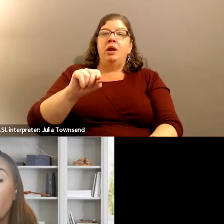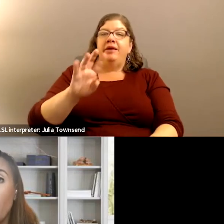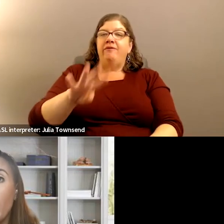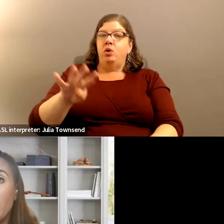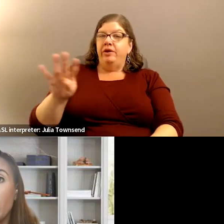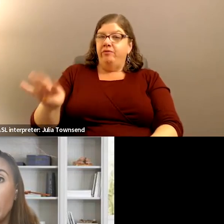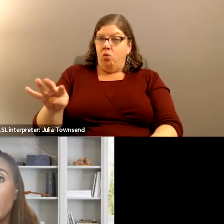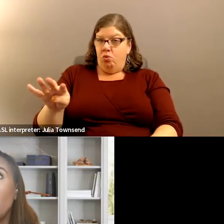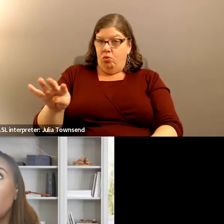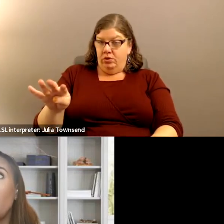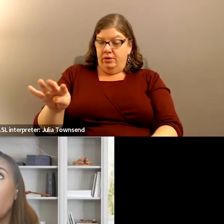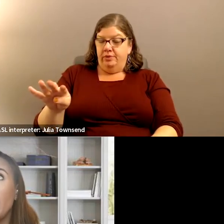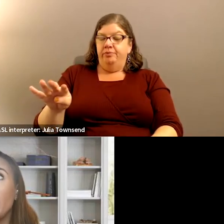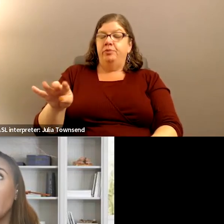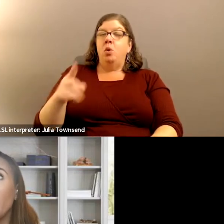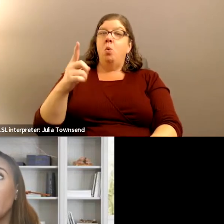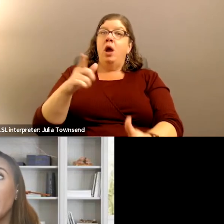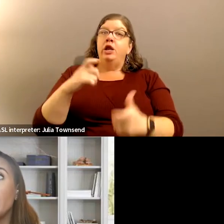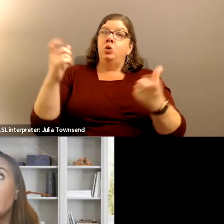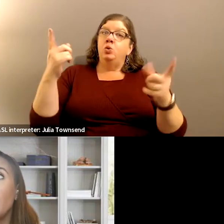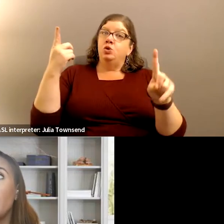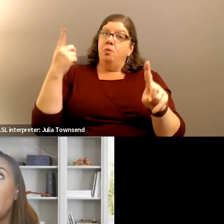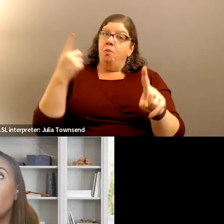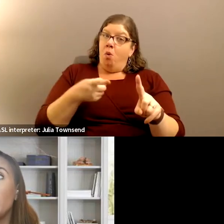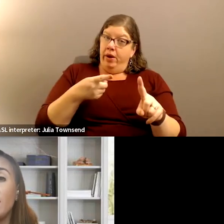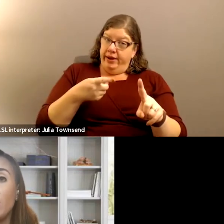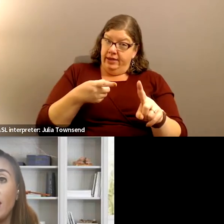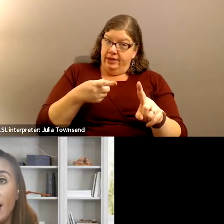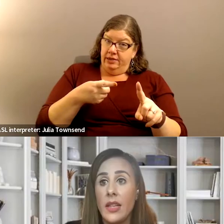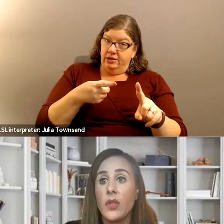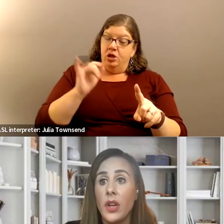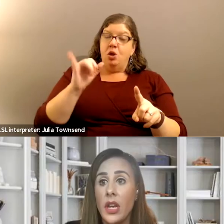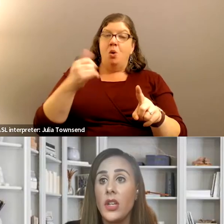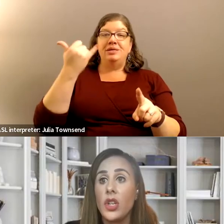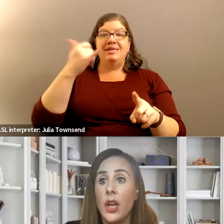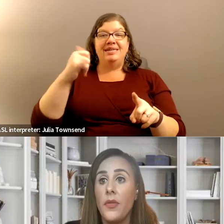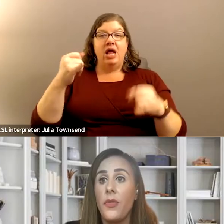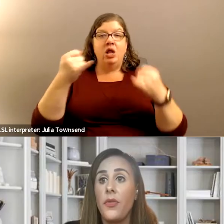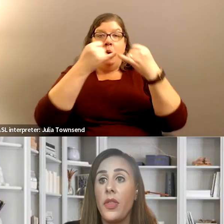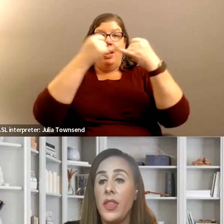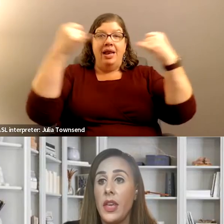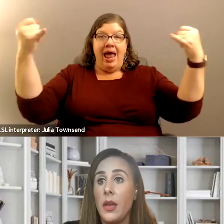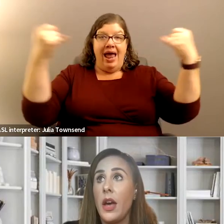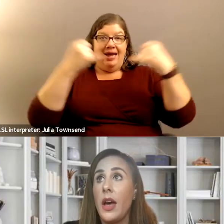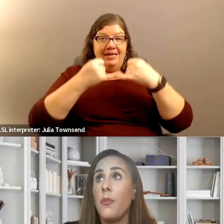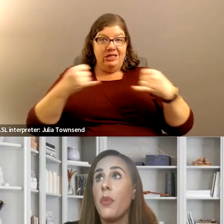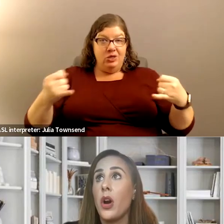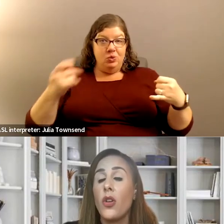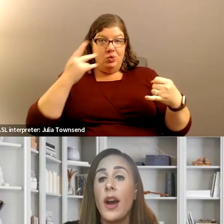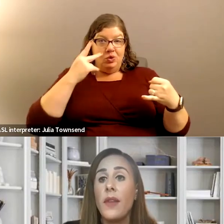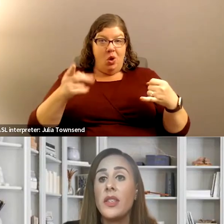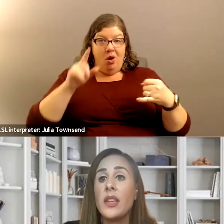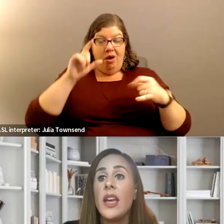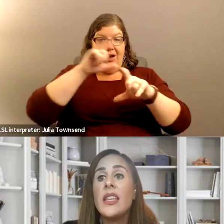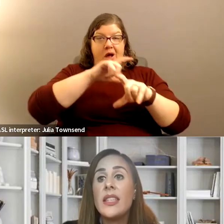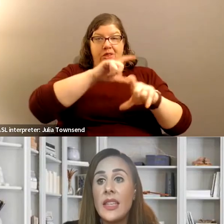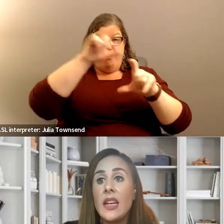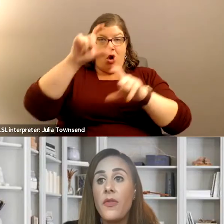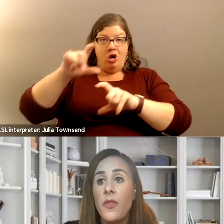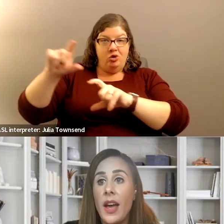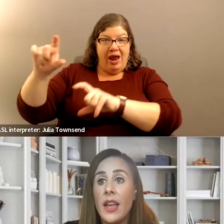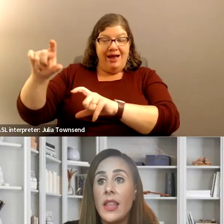The one huge point here, though, is those yellow lines for each of the bar graphs